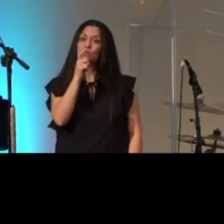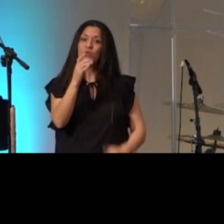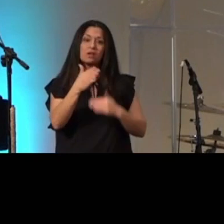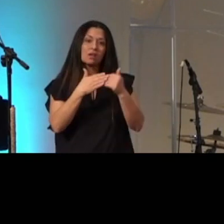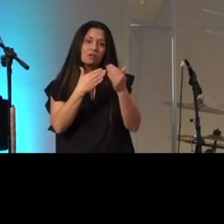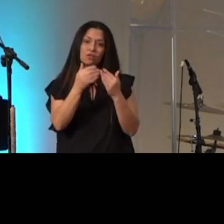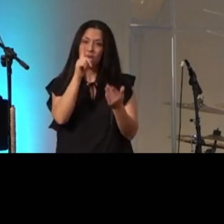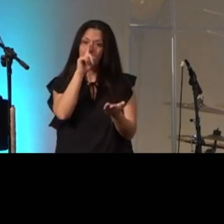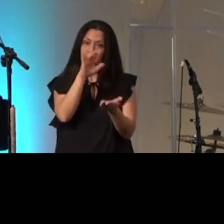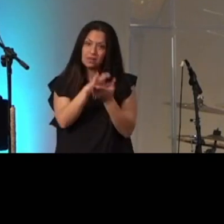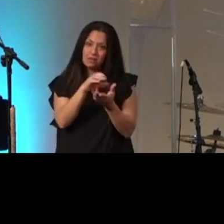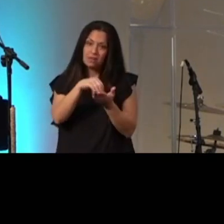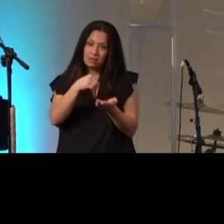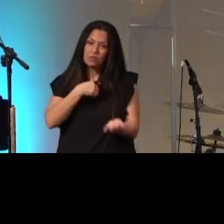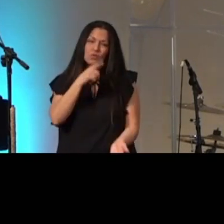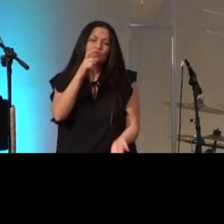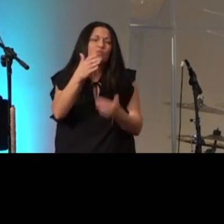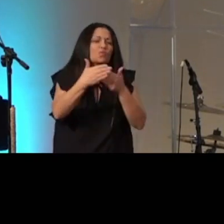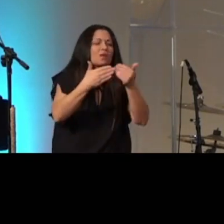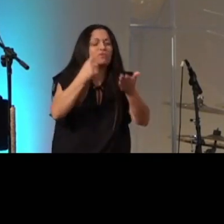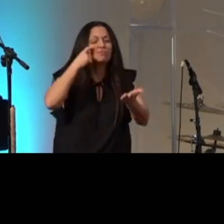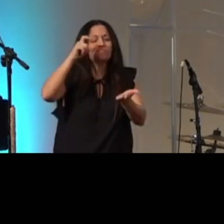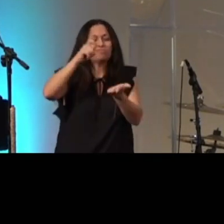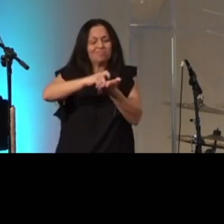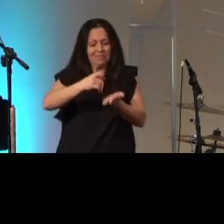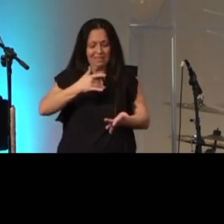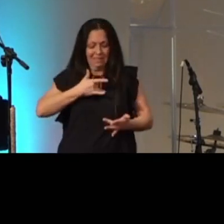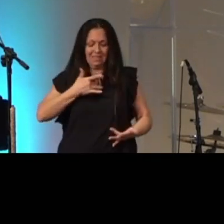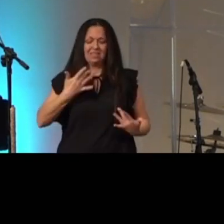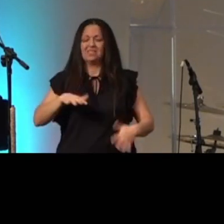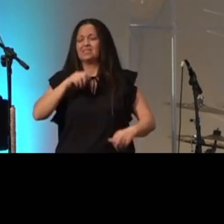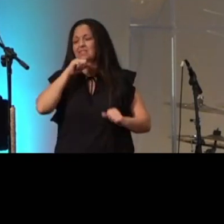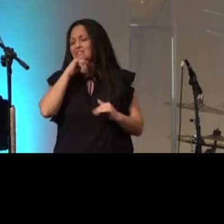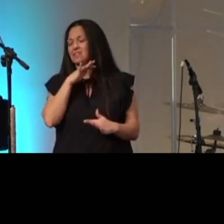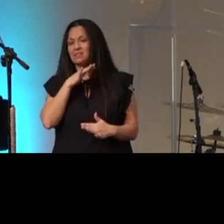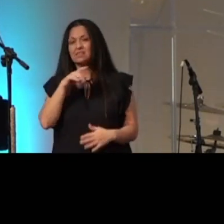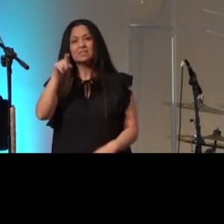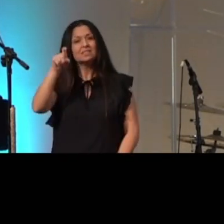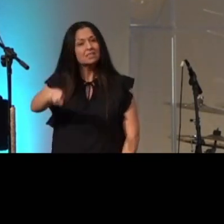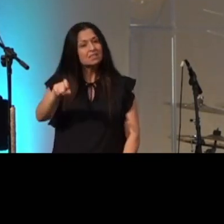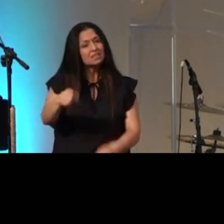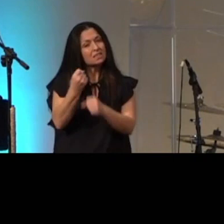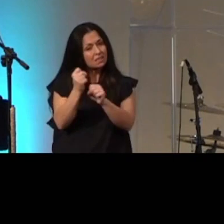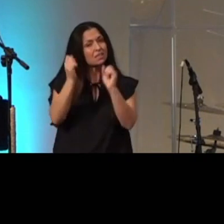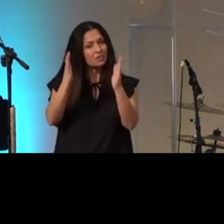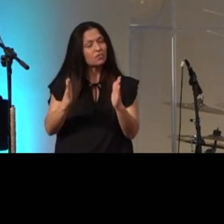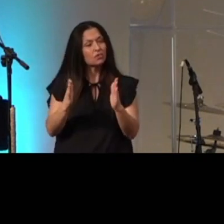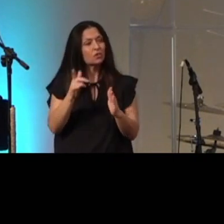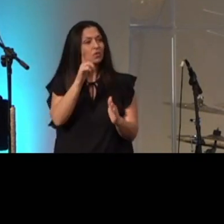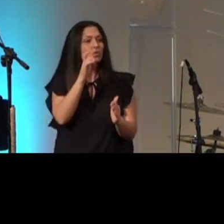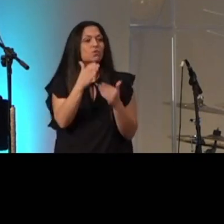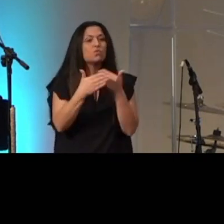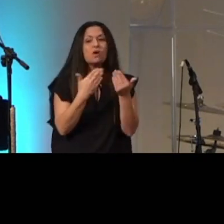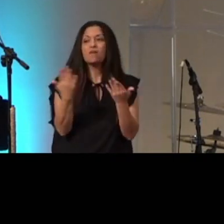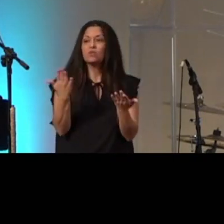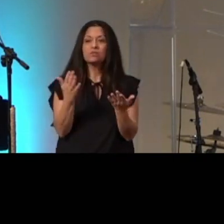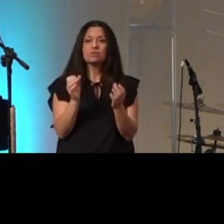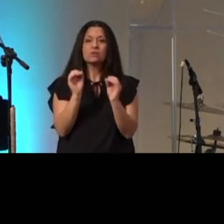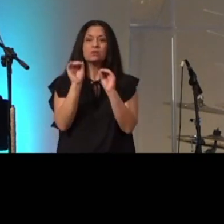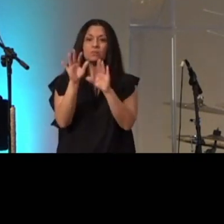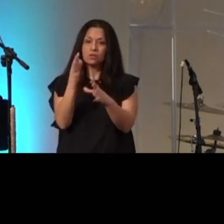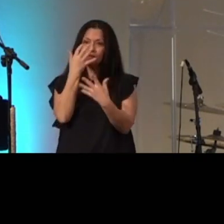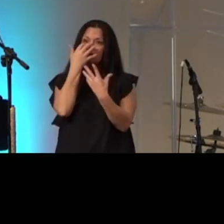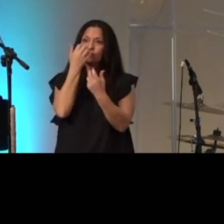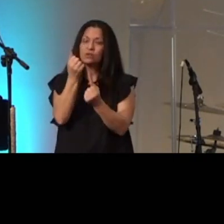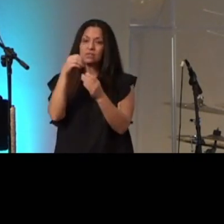whoever recognizes that their heart is impure that they need a savior whoever places puts